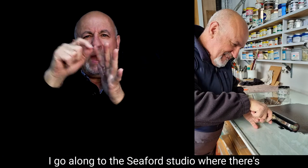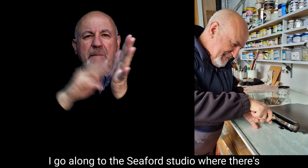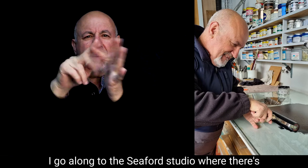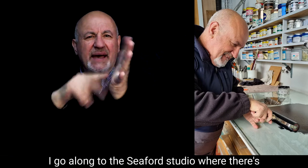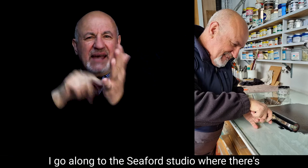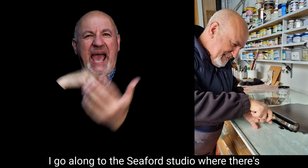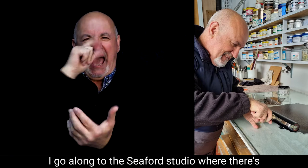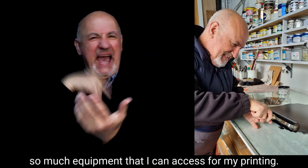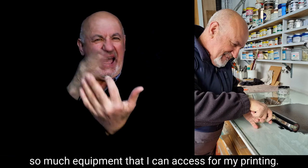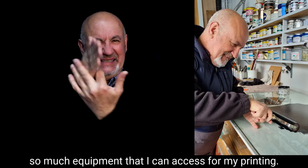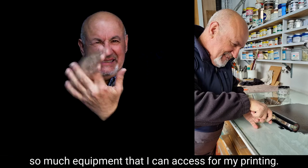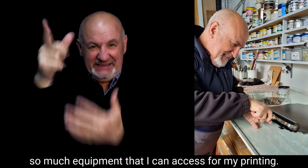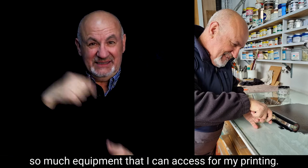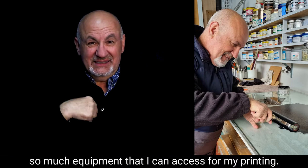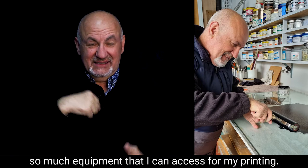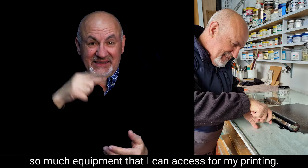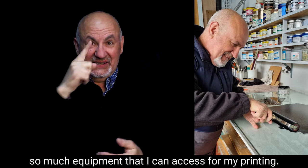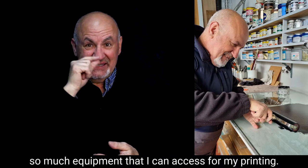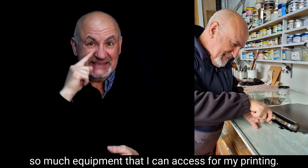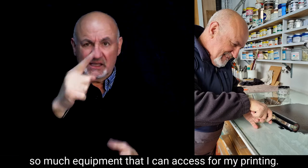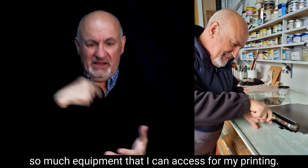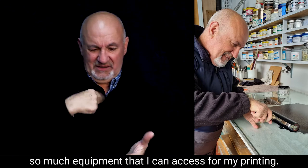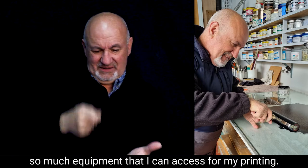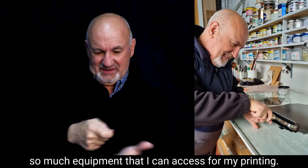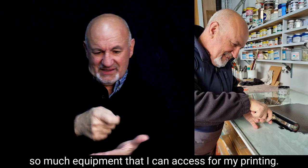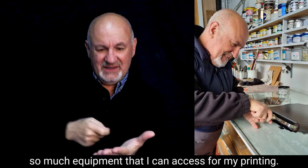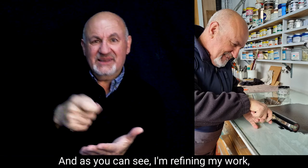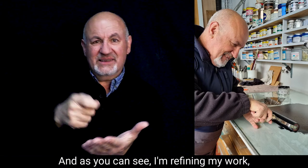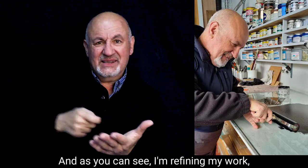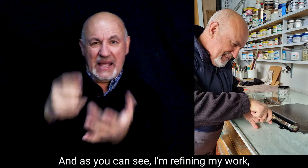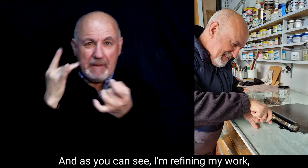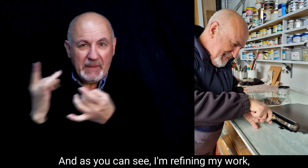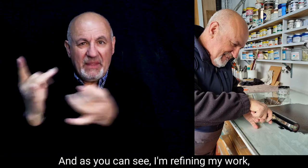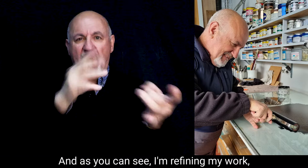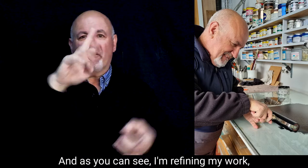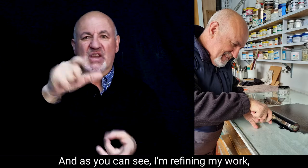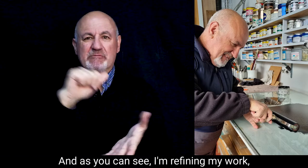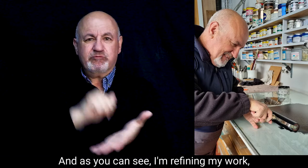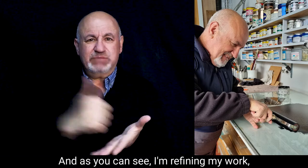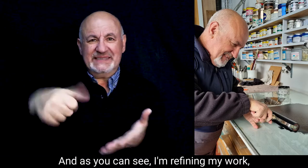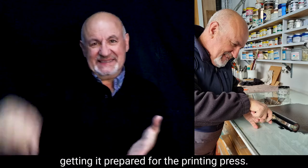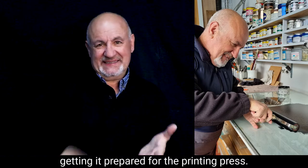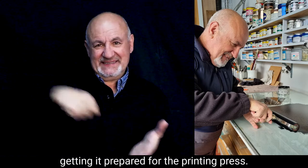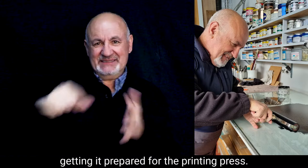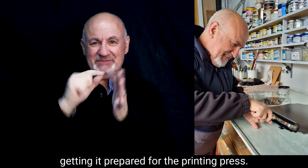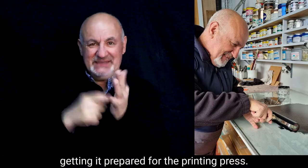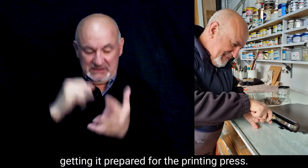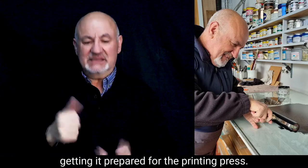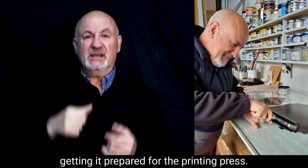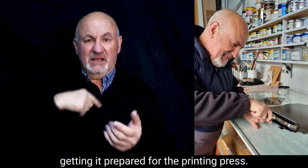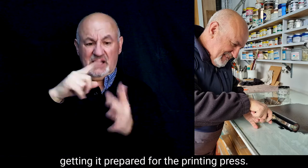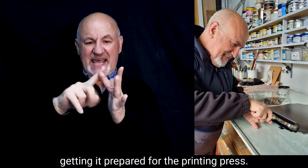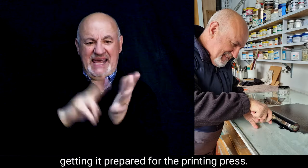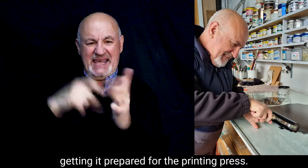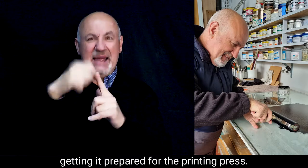where there's so much equipment that I can access for my printing. And as you can see, I'm refining my work, getting it prepared